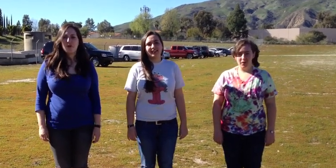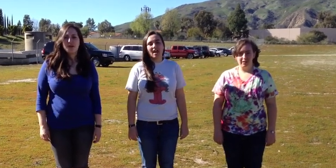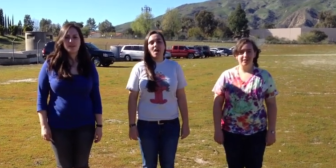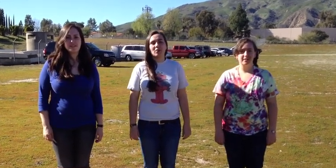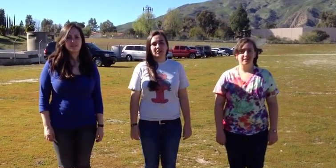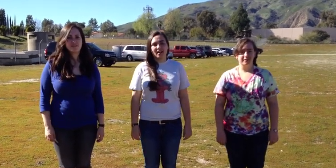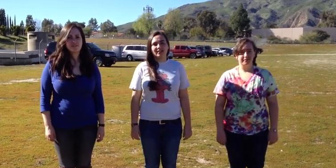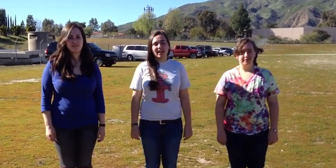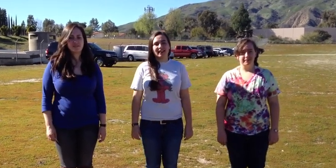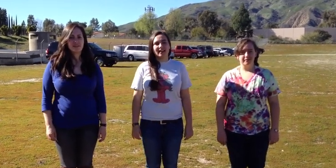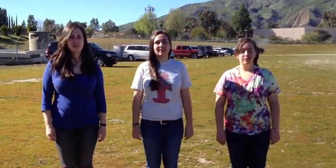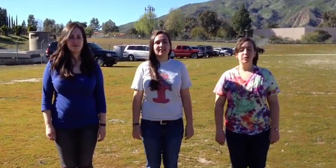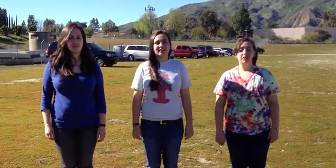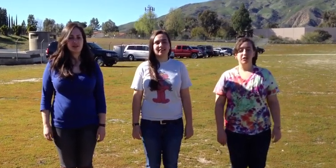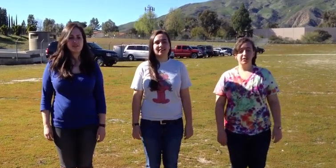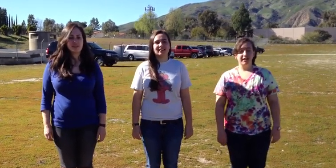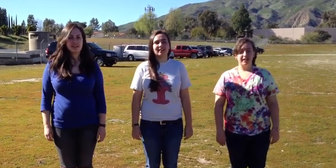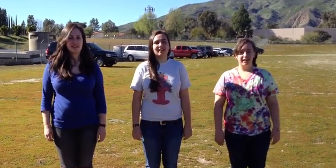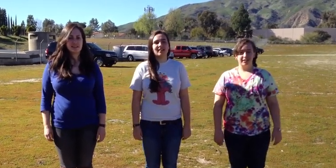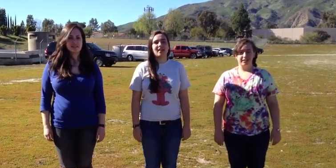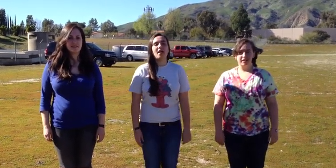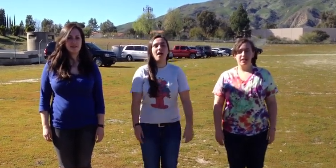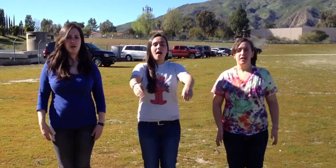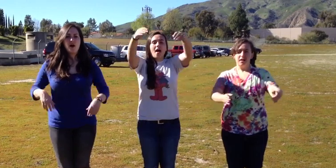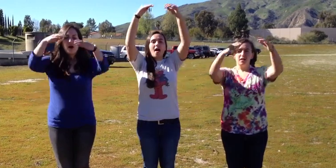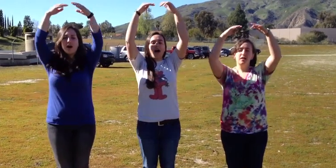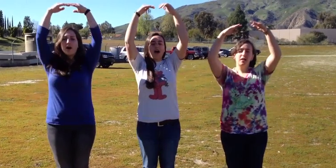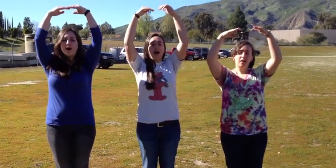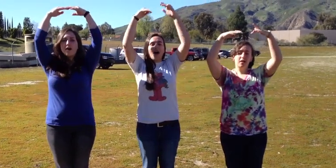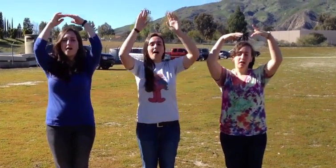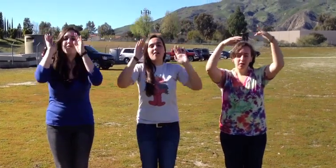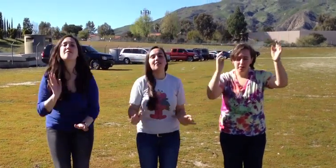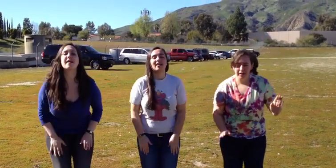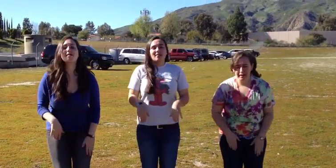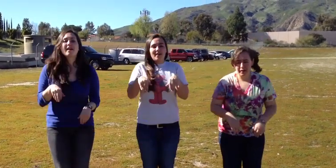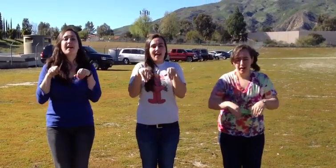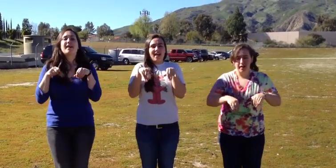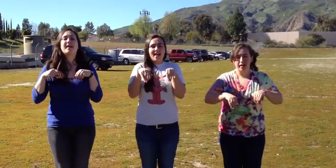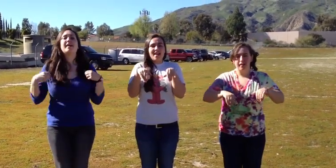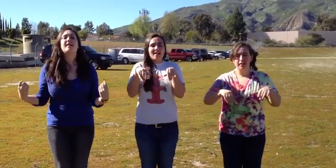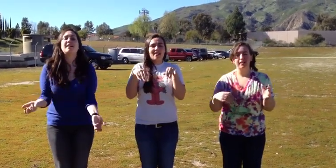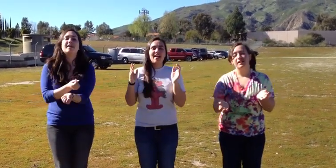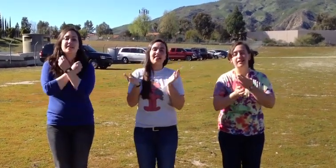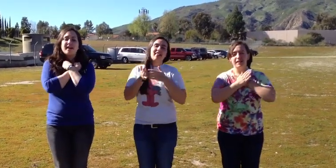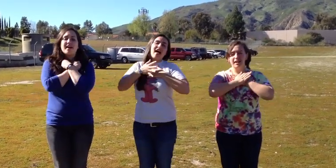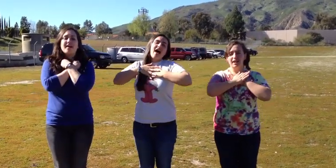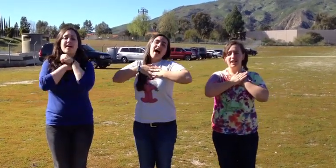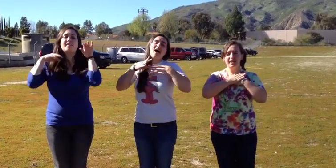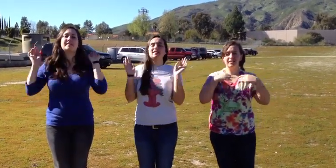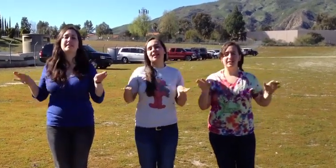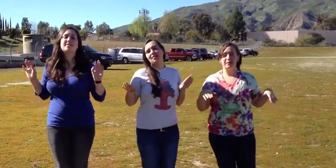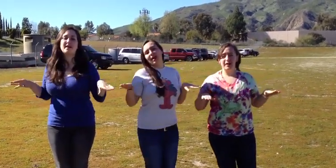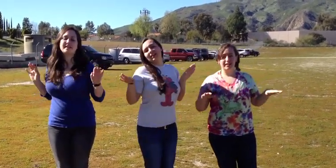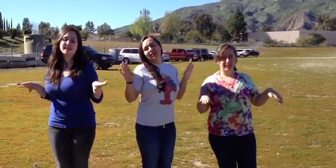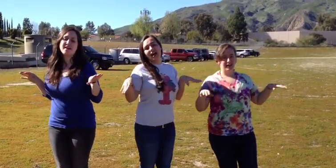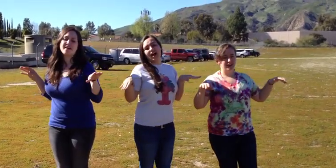Which goes like this. Oh, running bear, loves little white dove